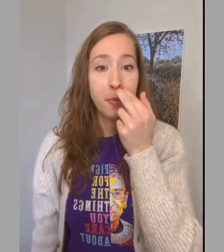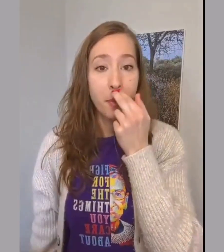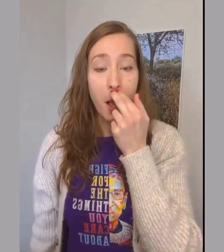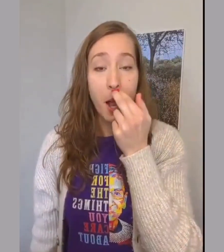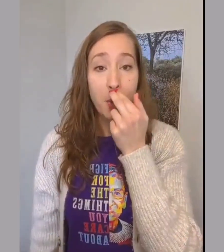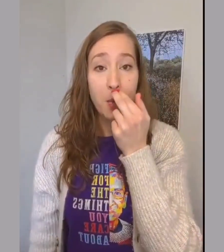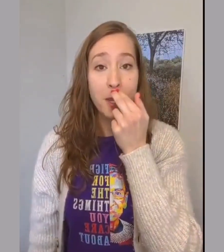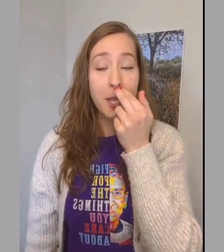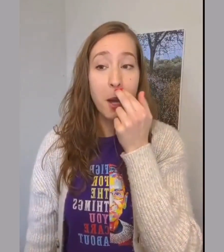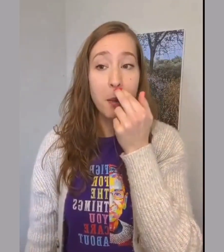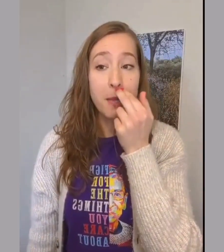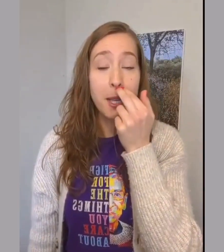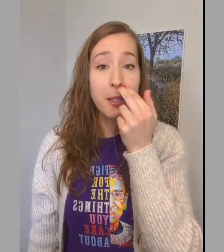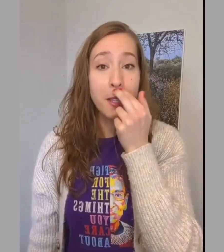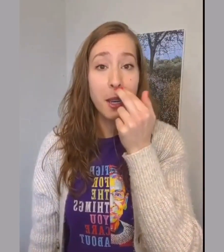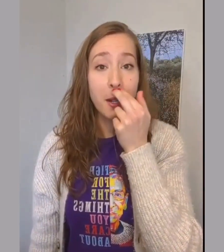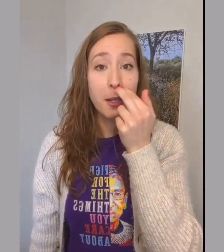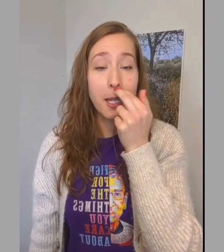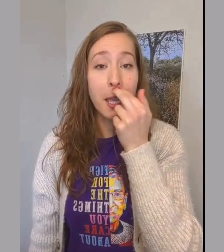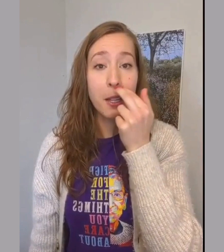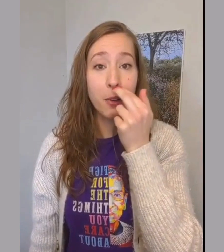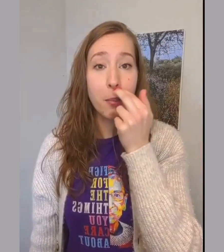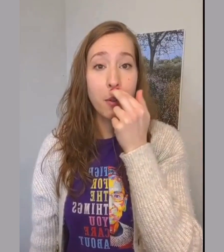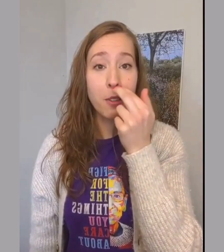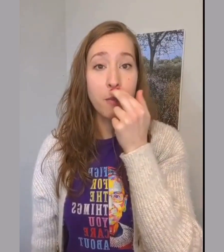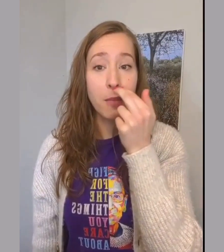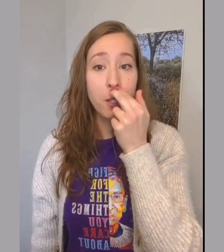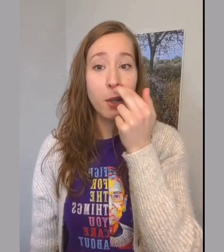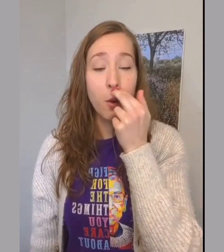I want the upset, scared, and angry parts of me to know.